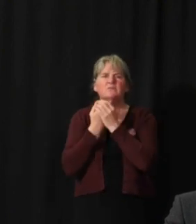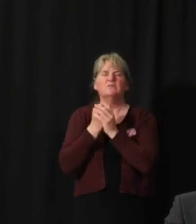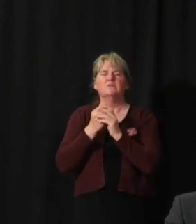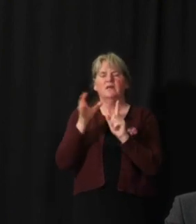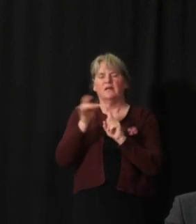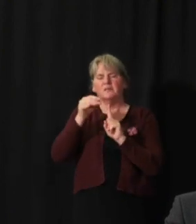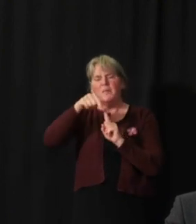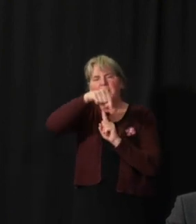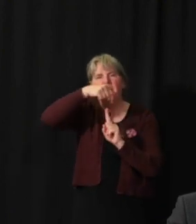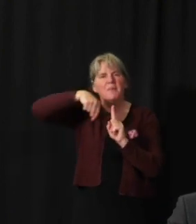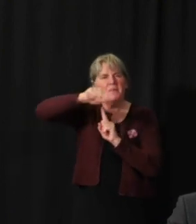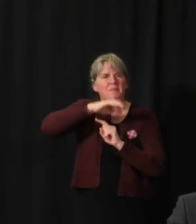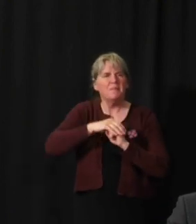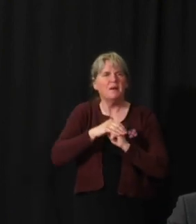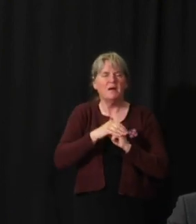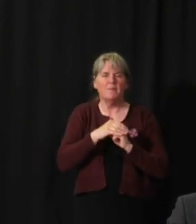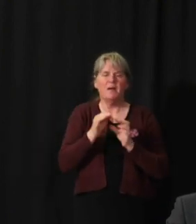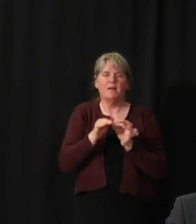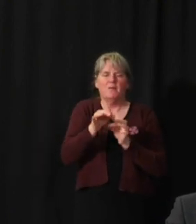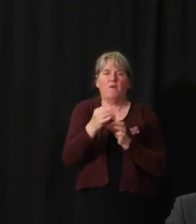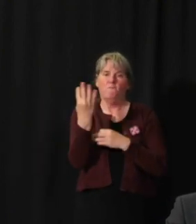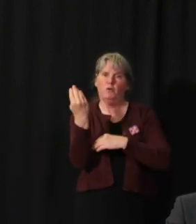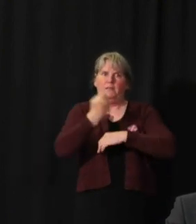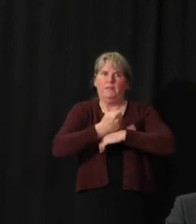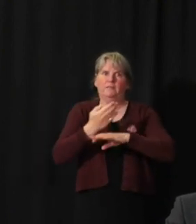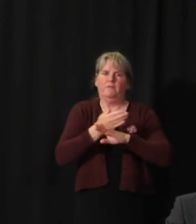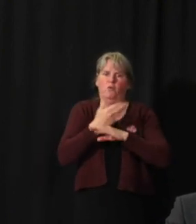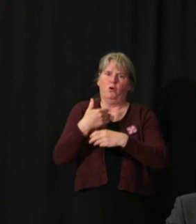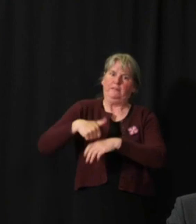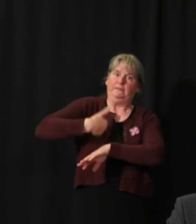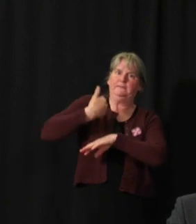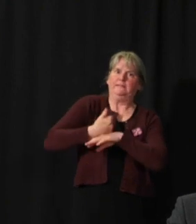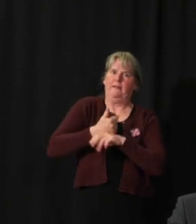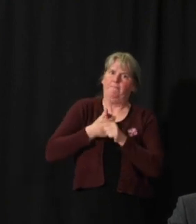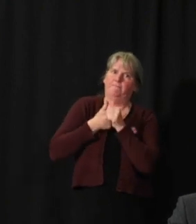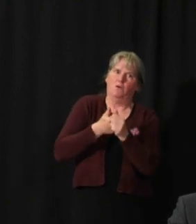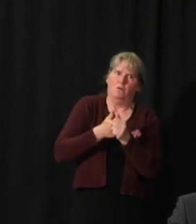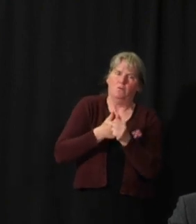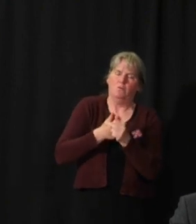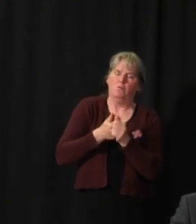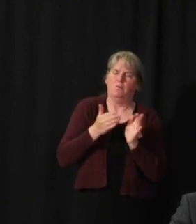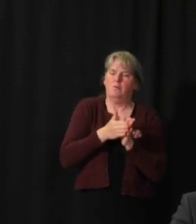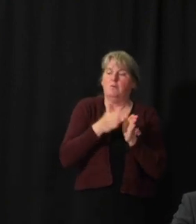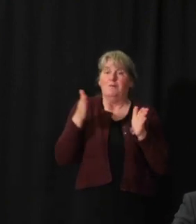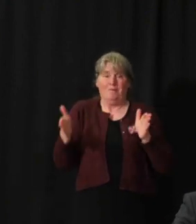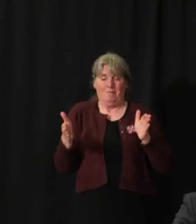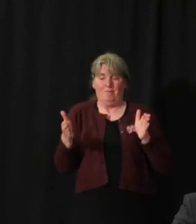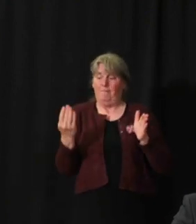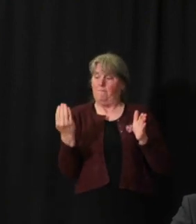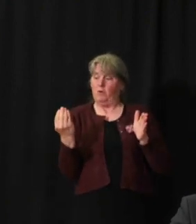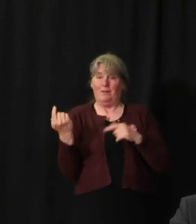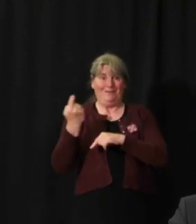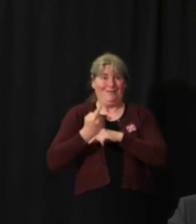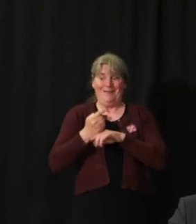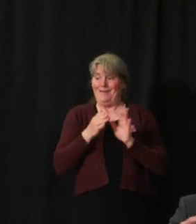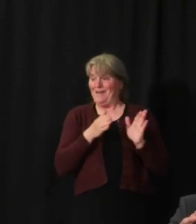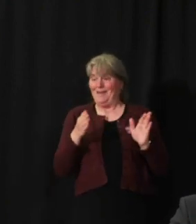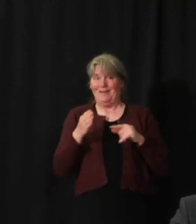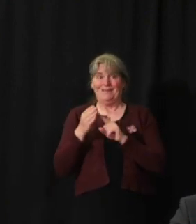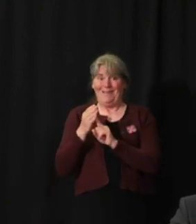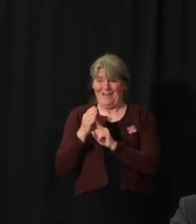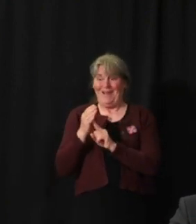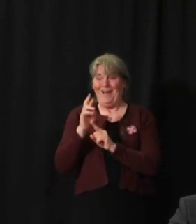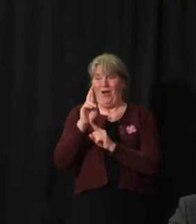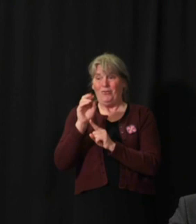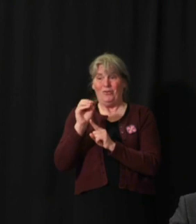We would expect a lag time of about another 14 days before we could get that down, that